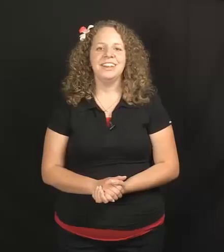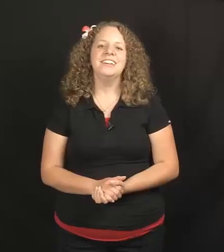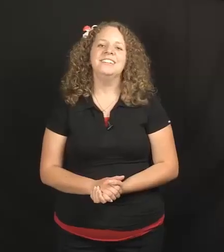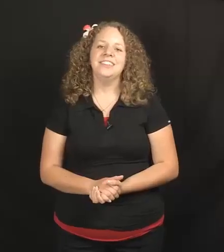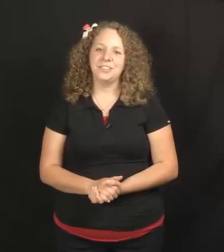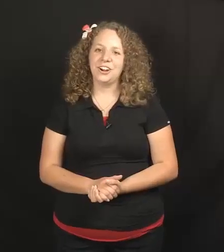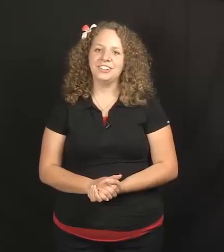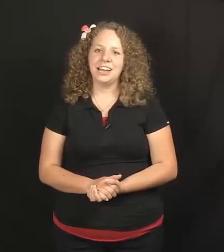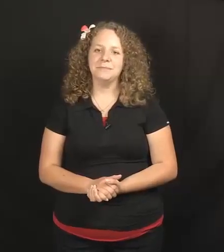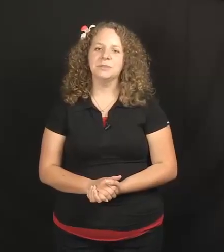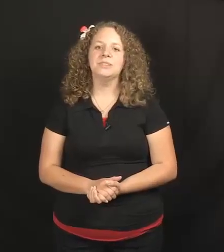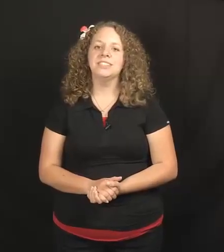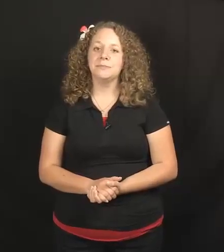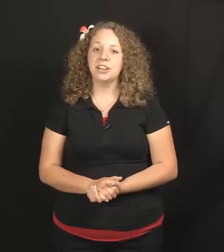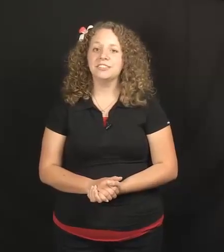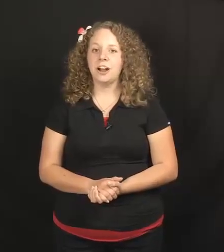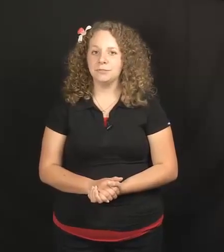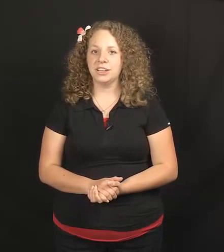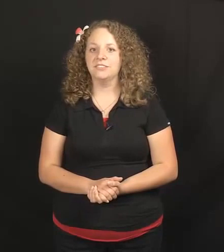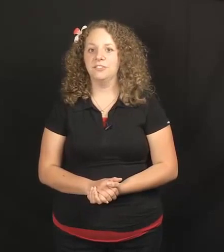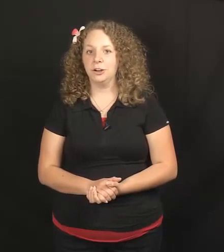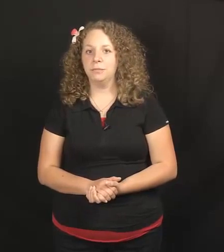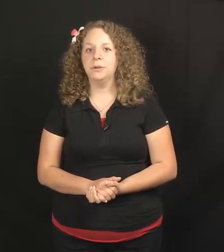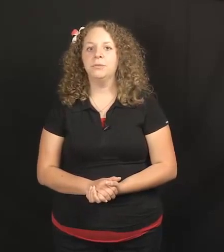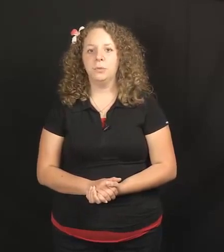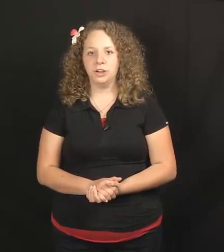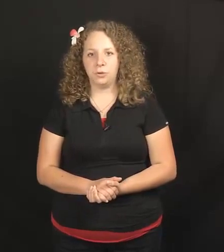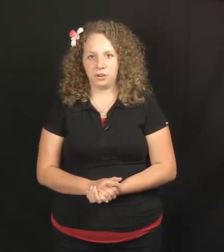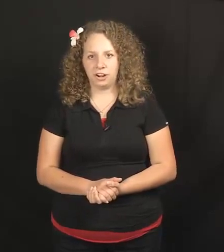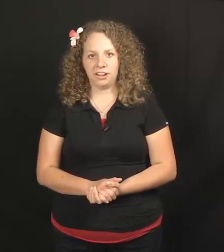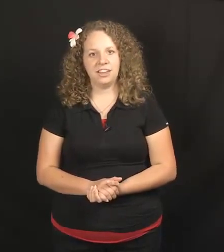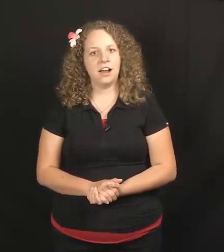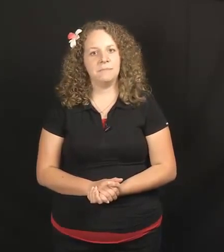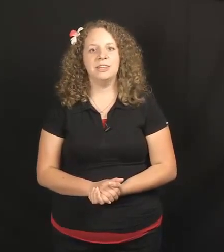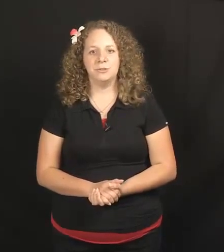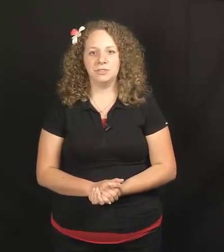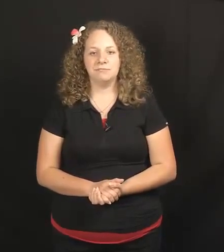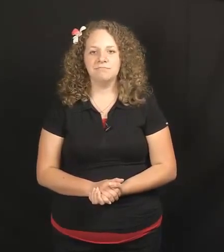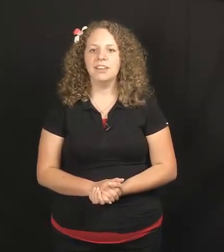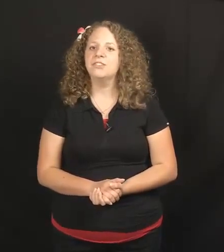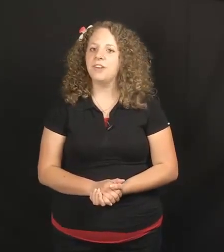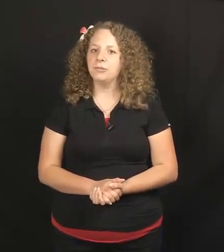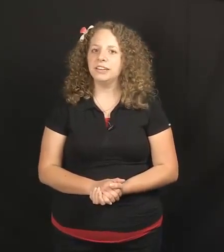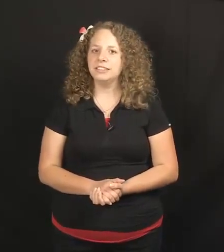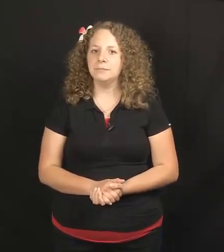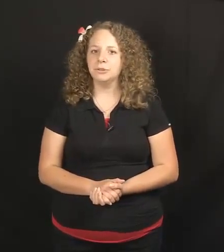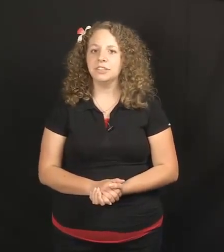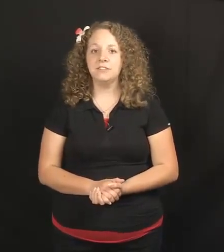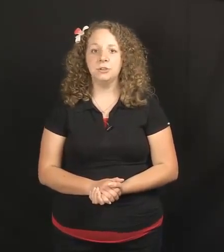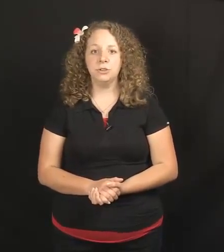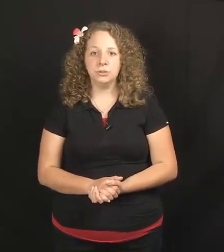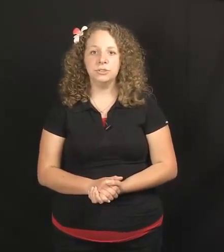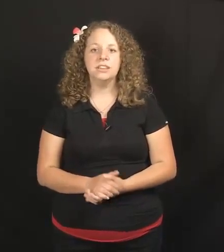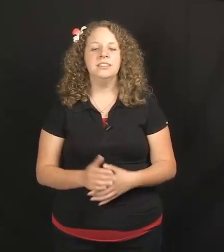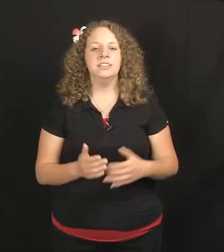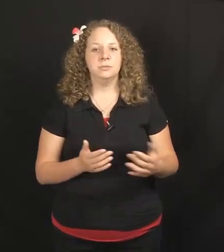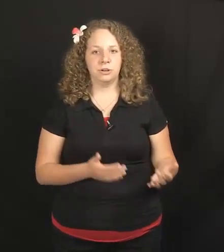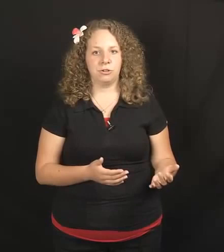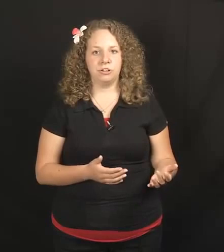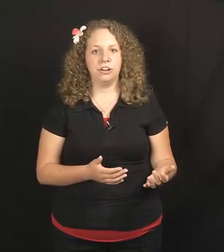Now, there are times when Subject-Object-Verb-Word order cannot be used. In the following examples, if you used this word order,